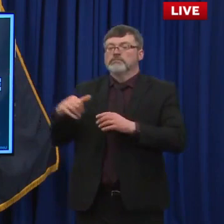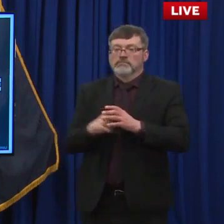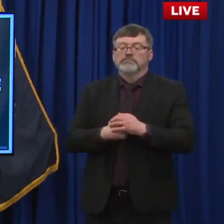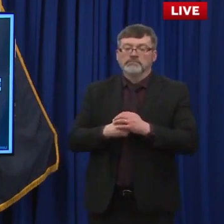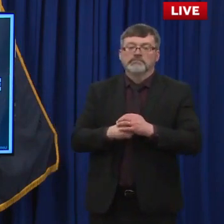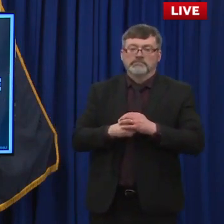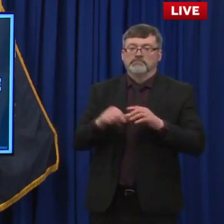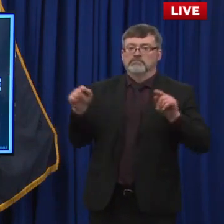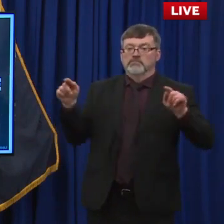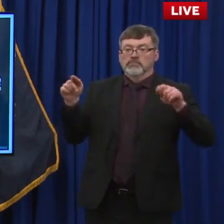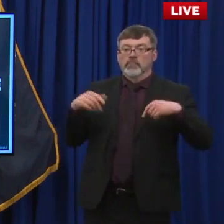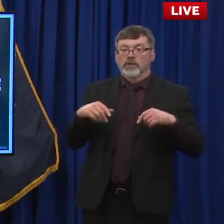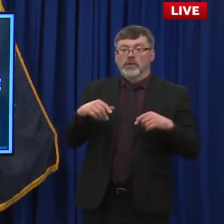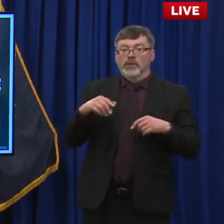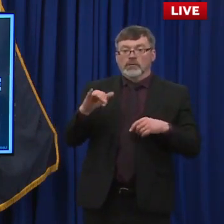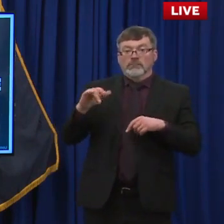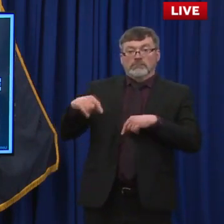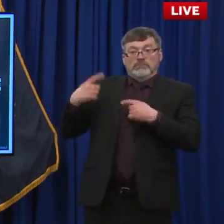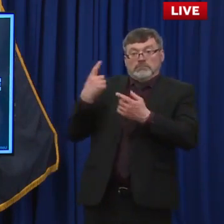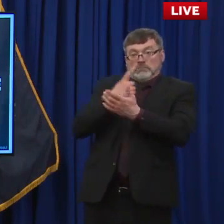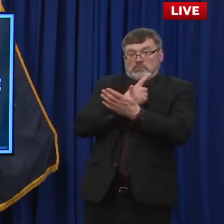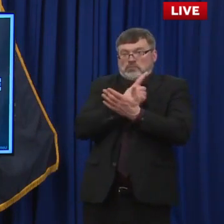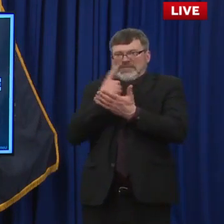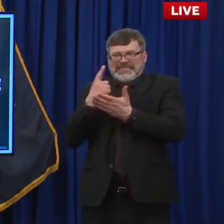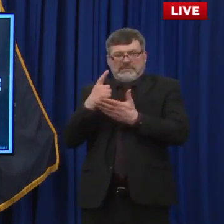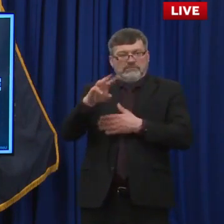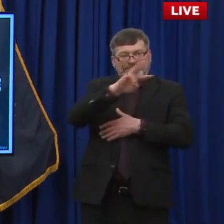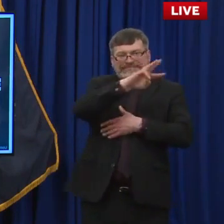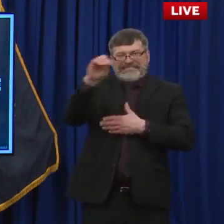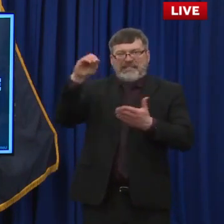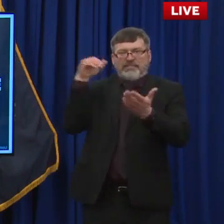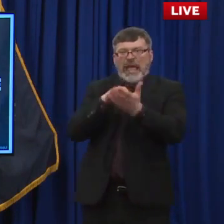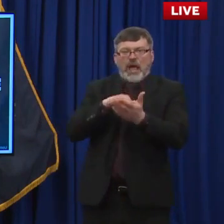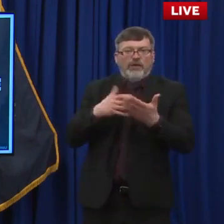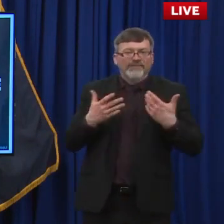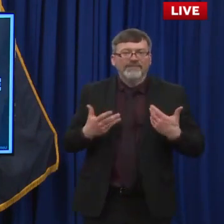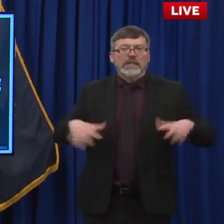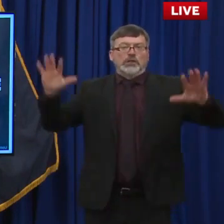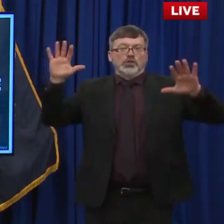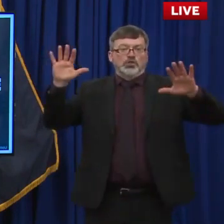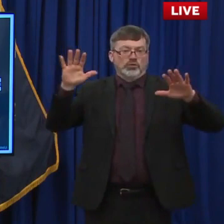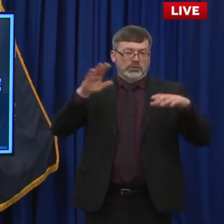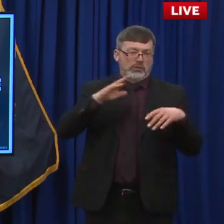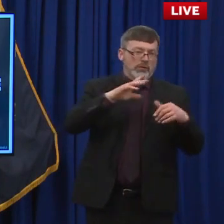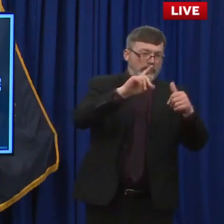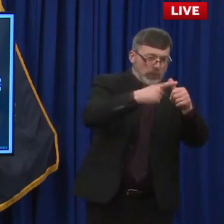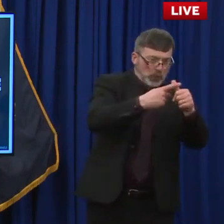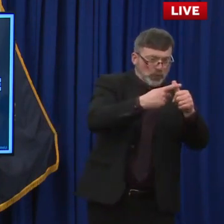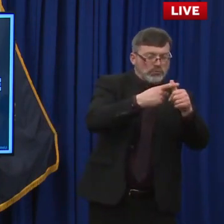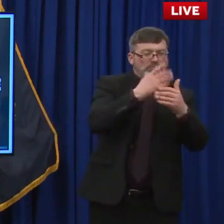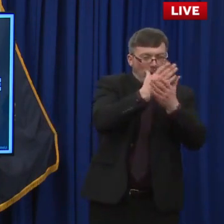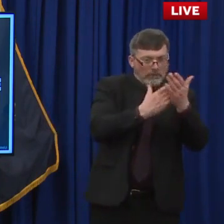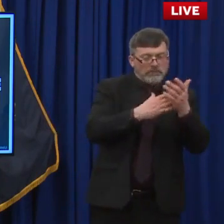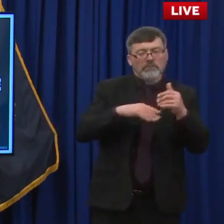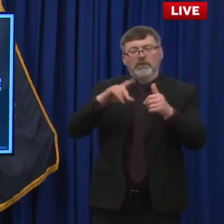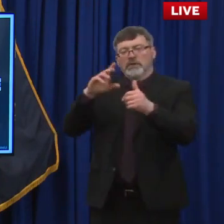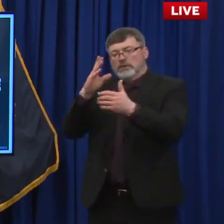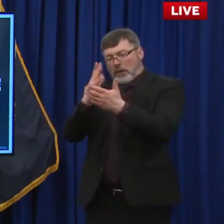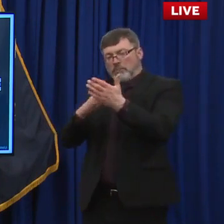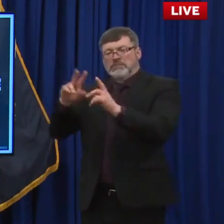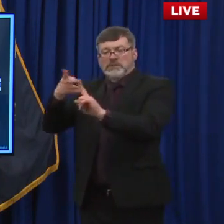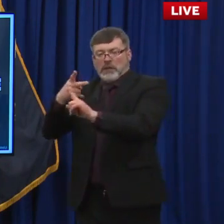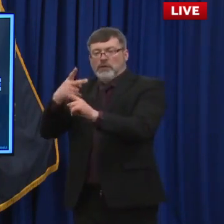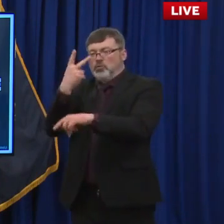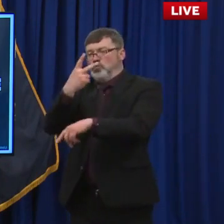state, including both the first and second dose doses. And then this week, we received 34,020 first doses of